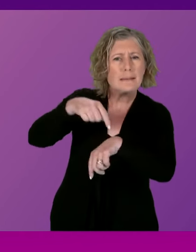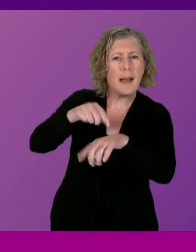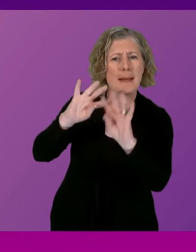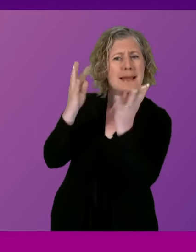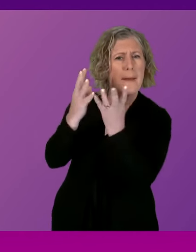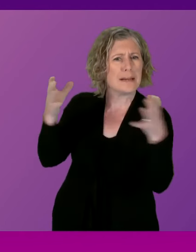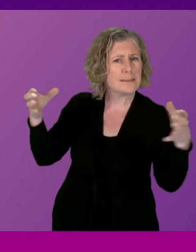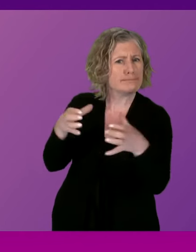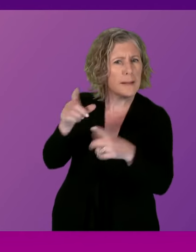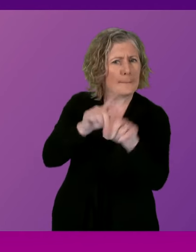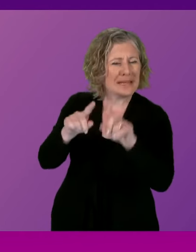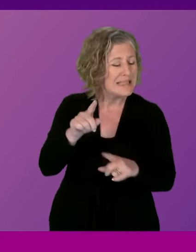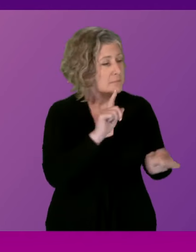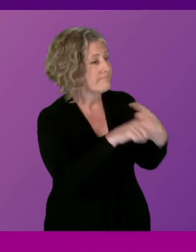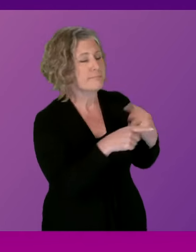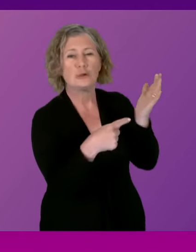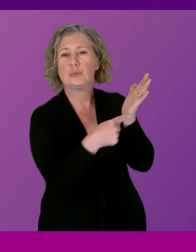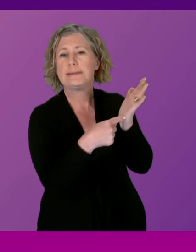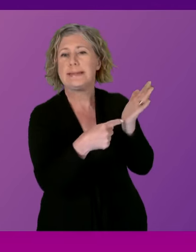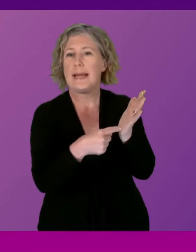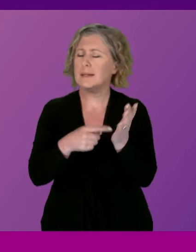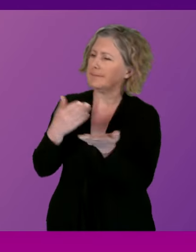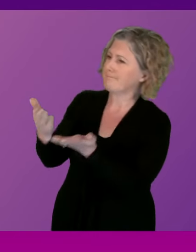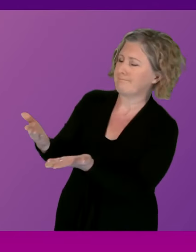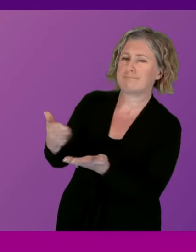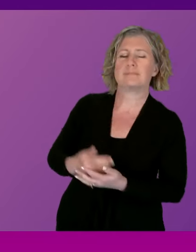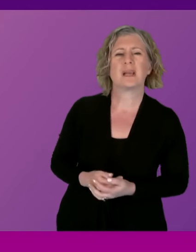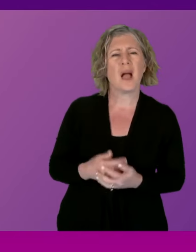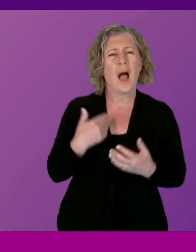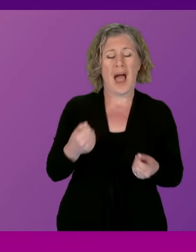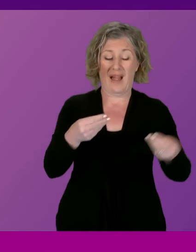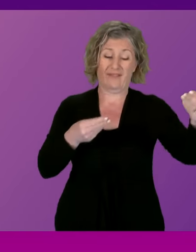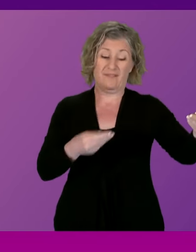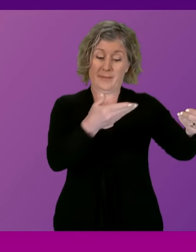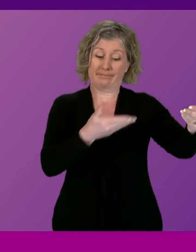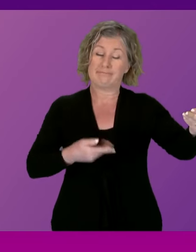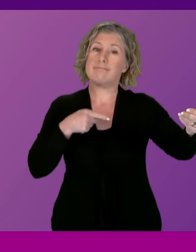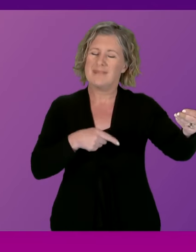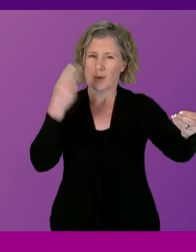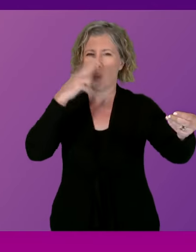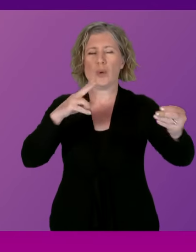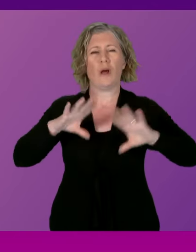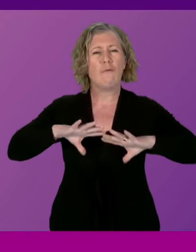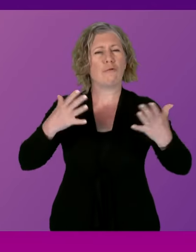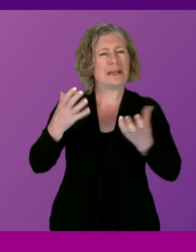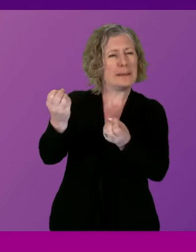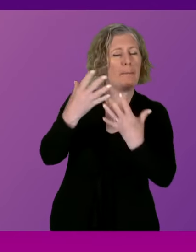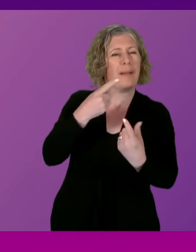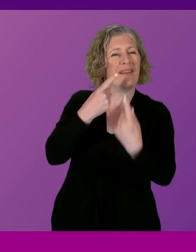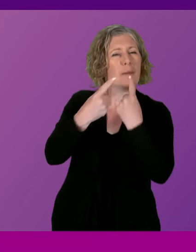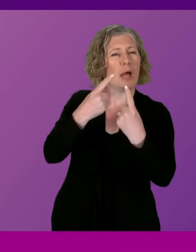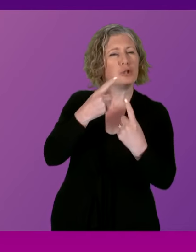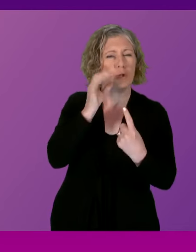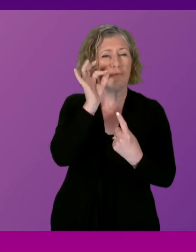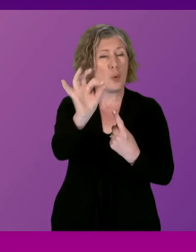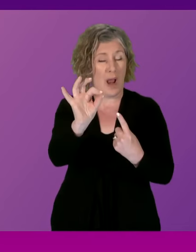First Minister. Tuesday. Alex Cole-Hamilton. I have here a Freedom of Information request which shows that the Fire Service